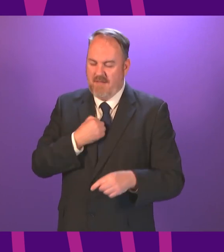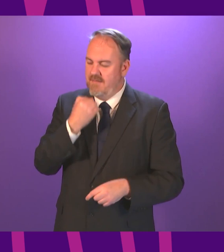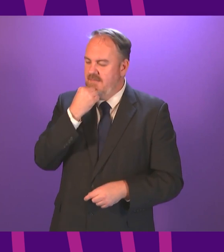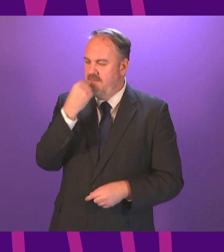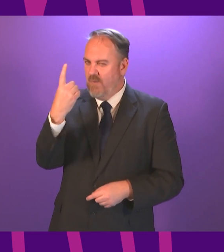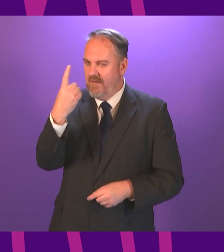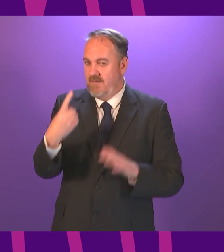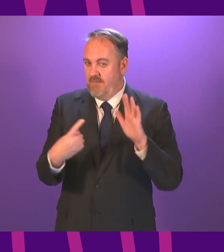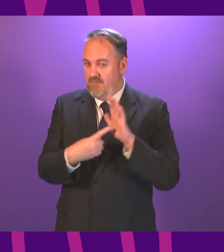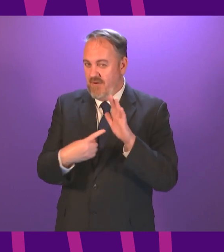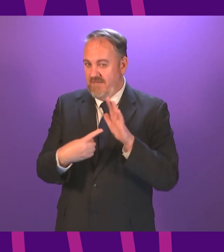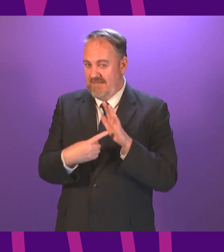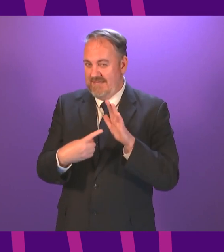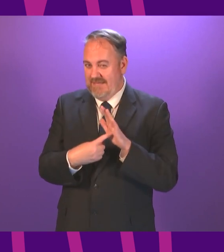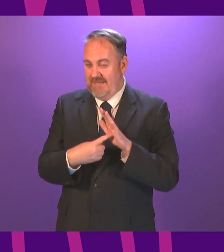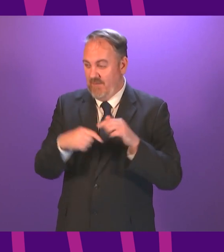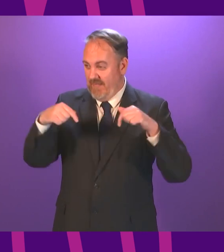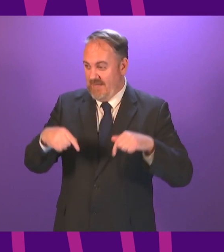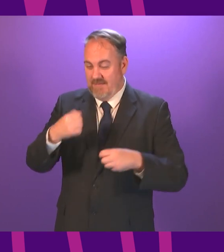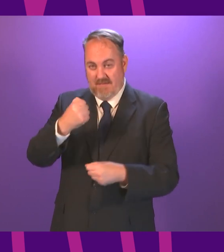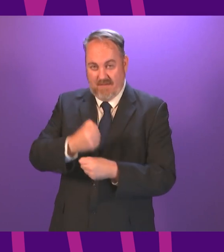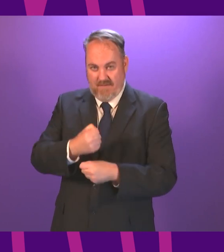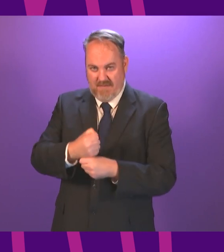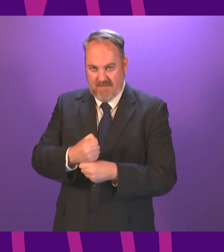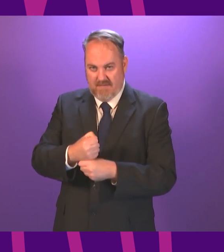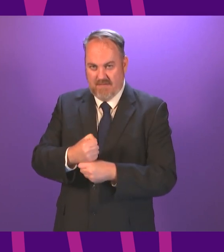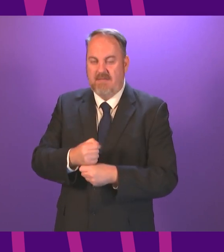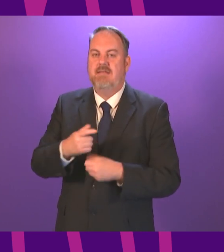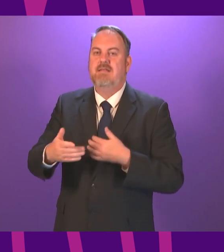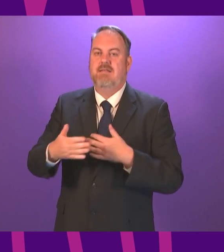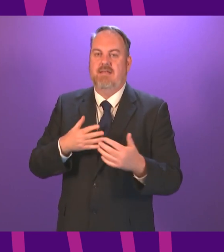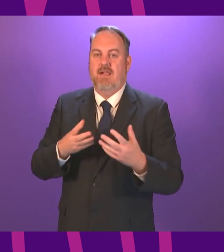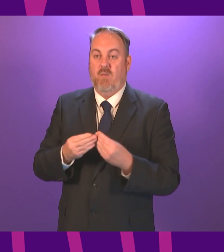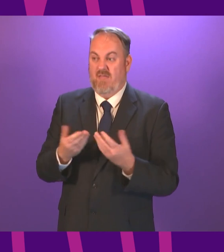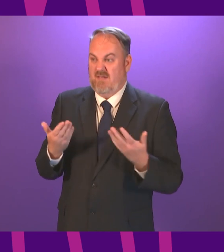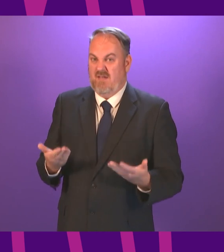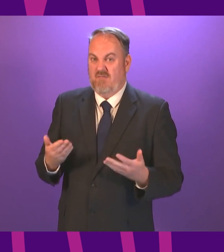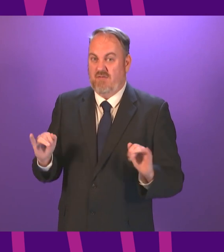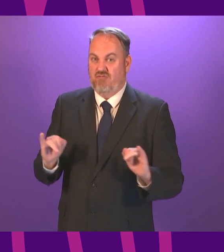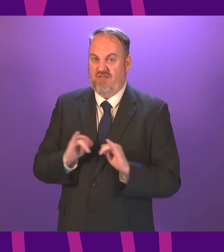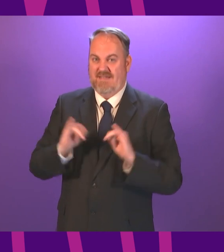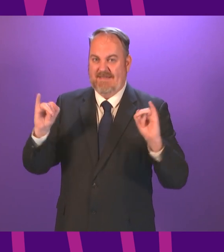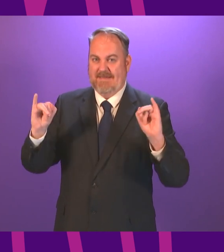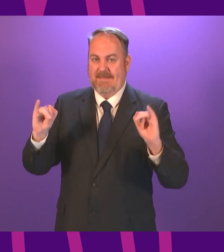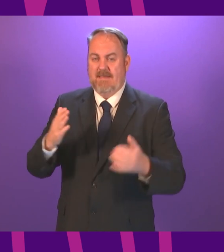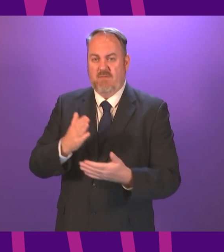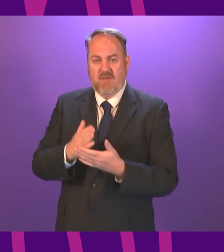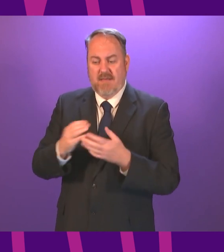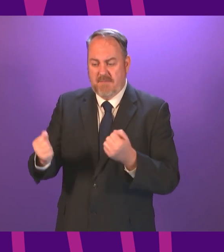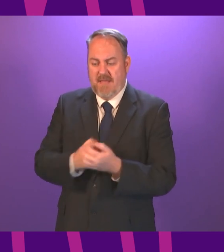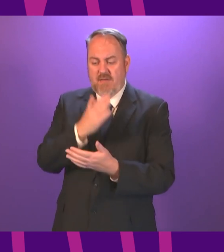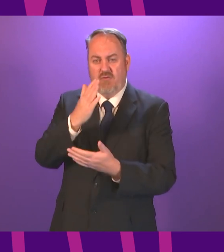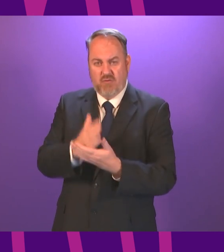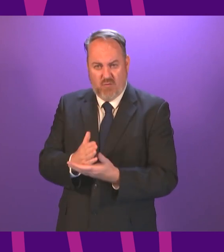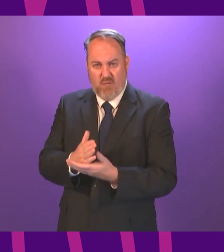priority of this government not just my priority but of this government is responding to the immediate crisis of COVID but also ensuring that the NHS